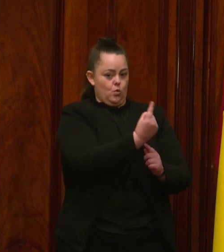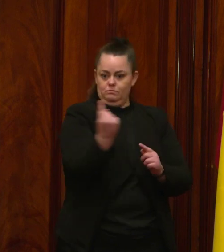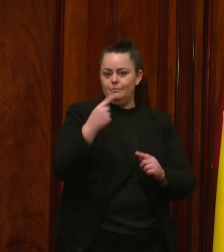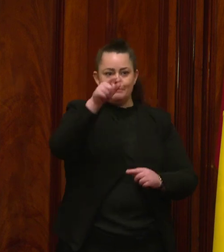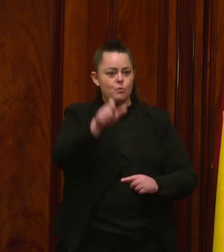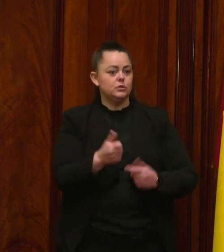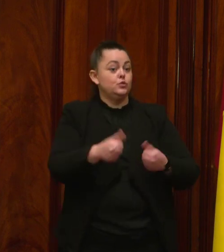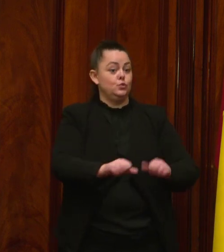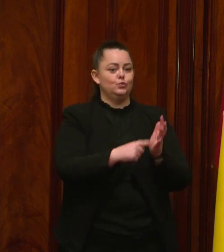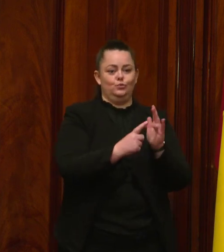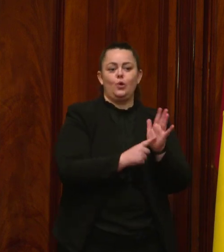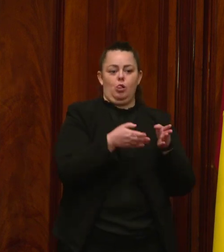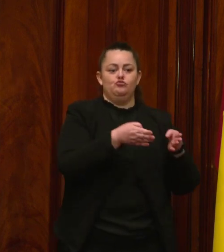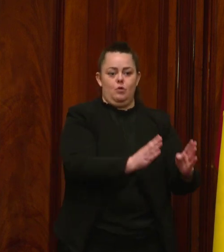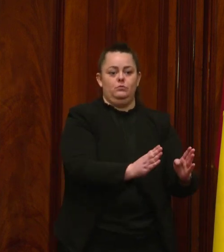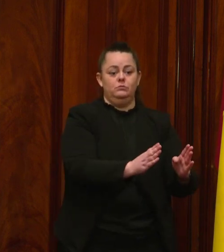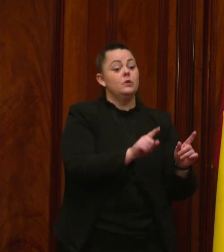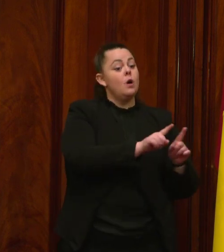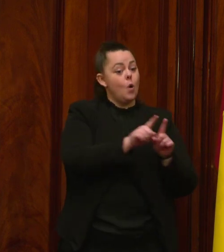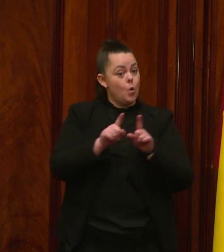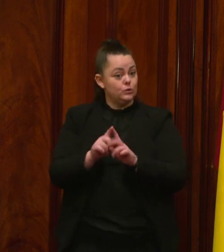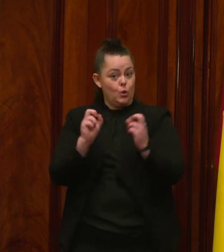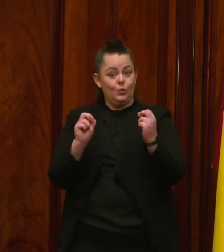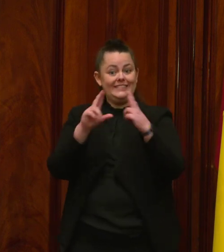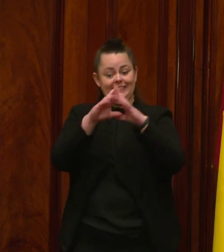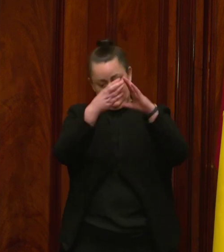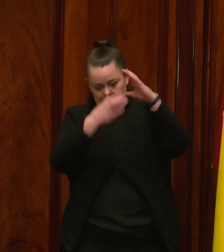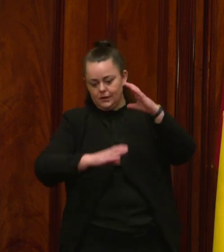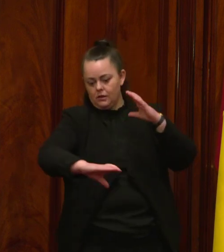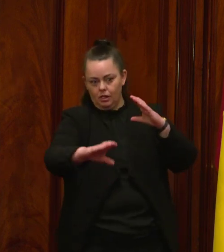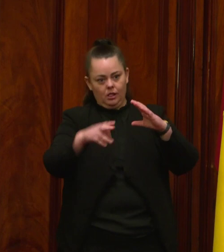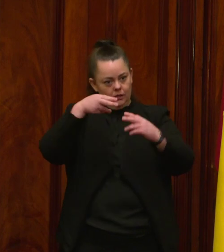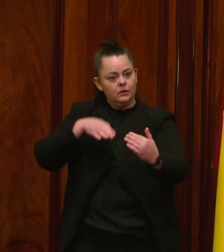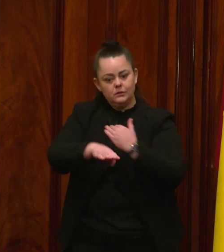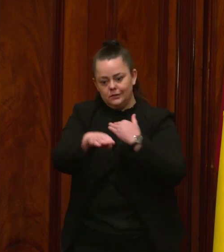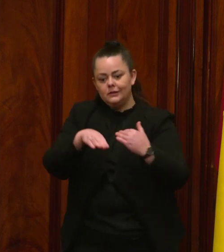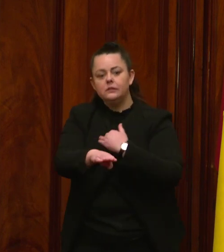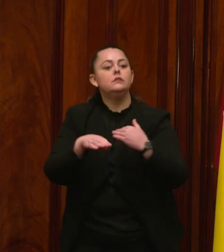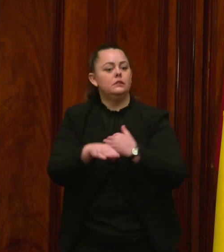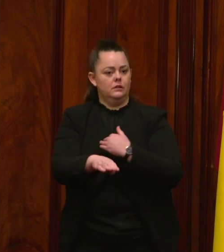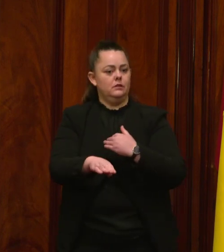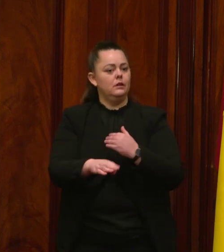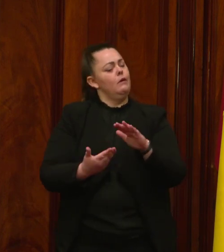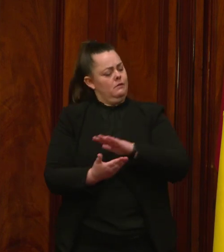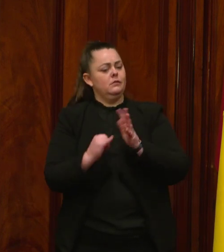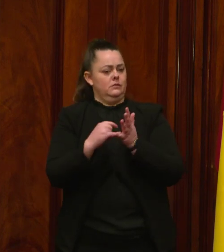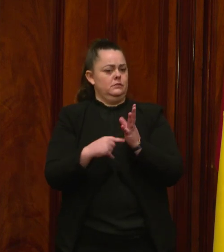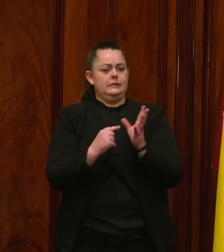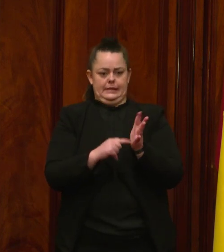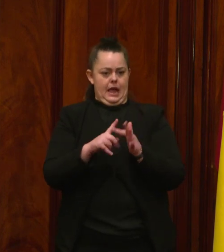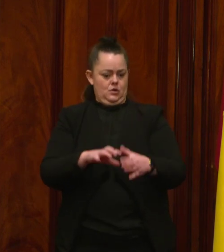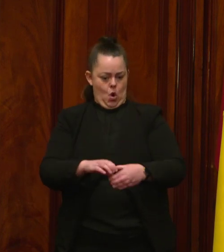Tunnel remain in public hands and that money collected on these key public assets will go towards toll relief.